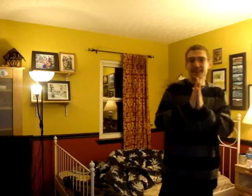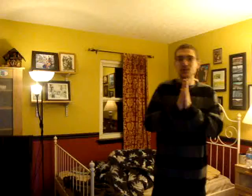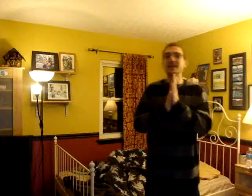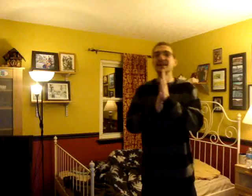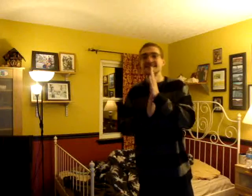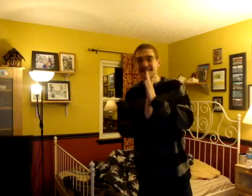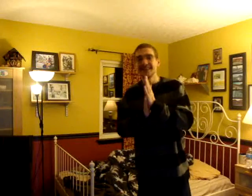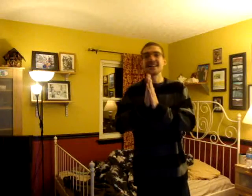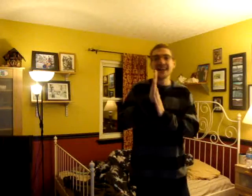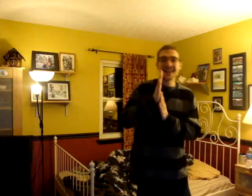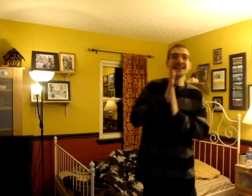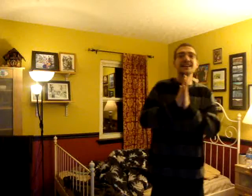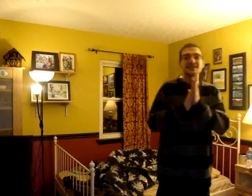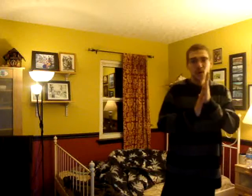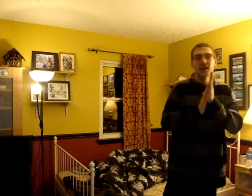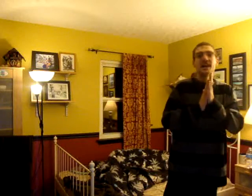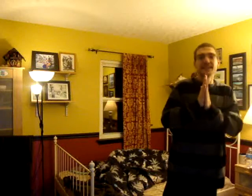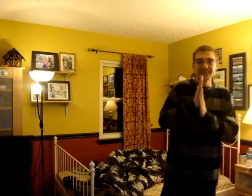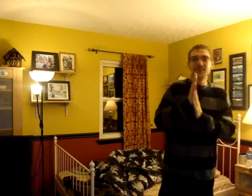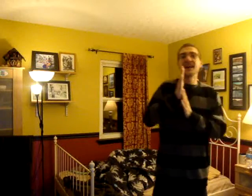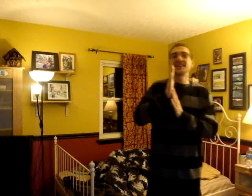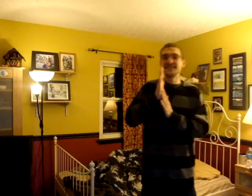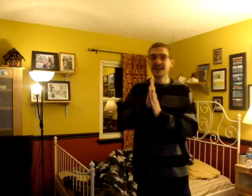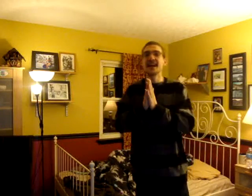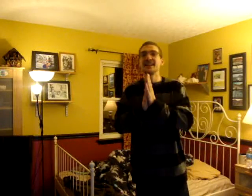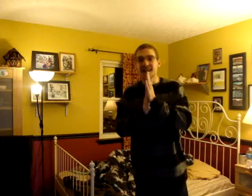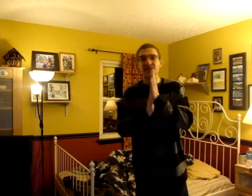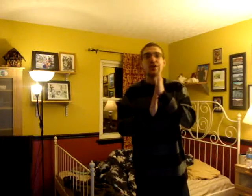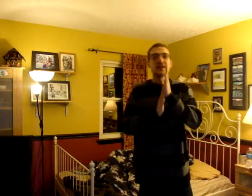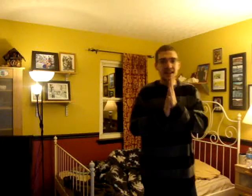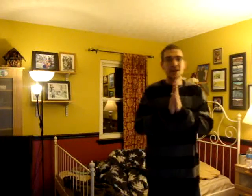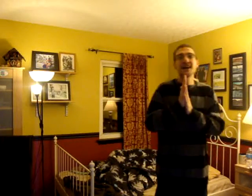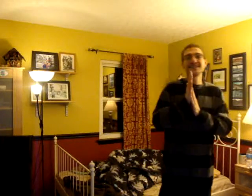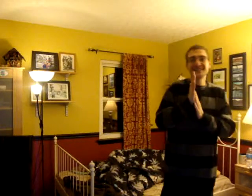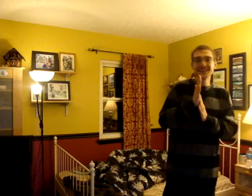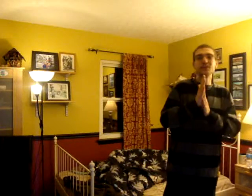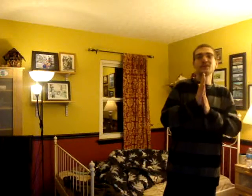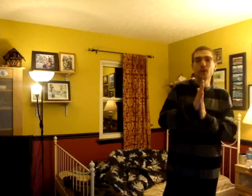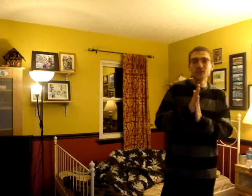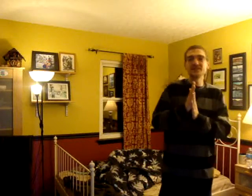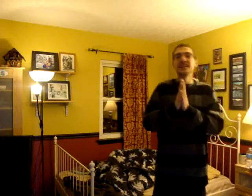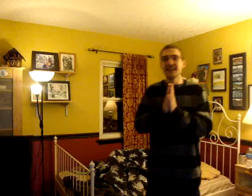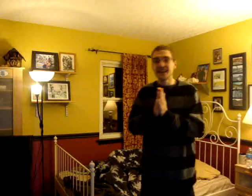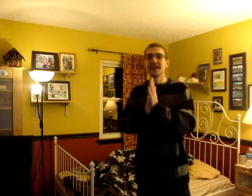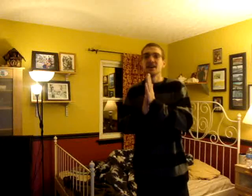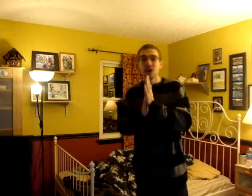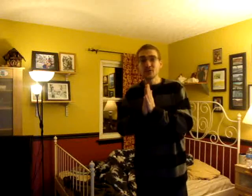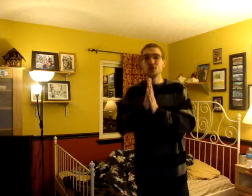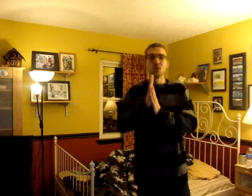things don't get sticky, like the icky that I smoke. And this be that shit, and y'all know that I'm kinda sickly with the pokes. Yeah, how you gon'